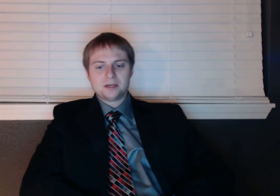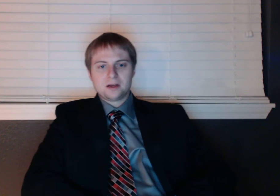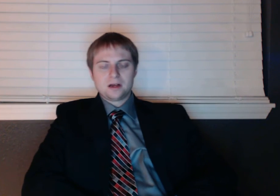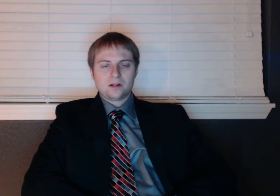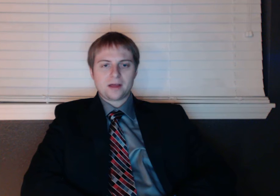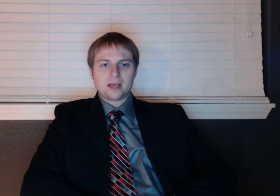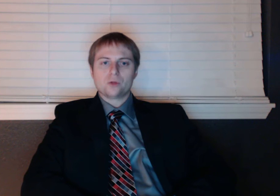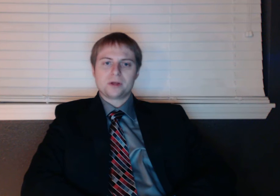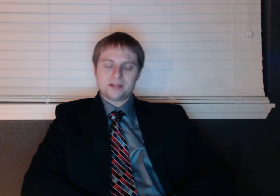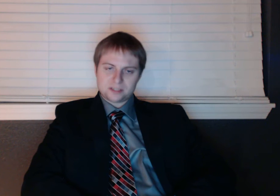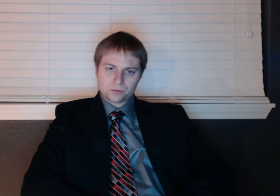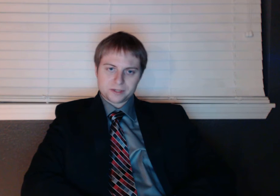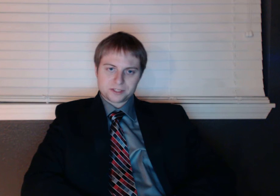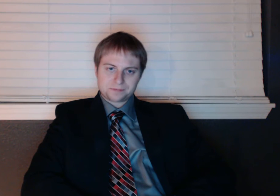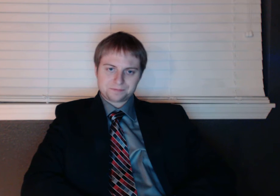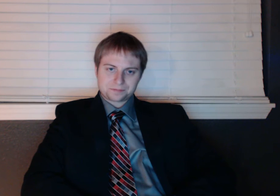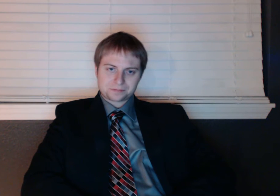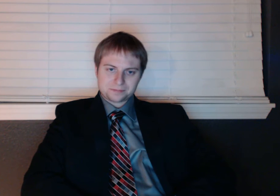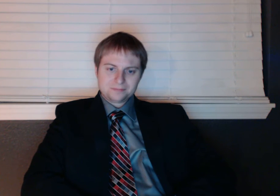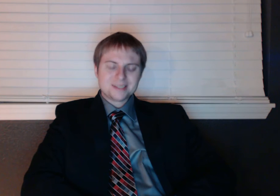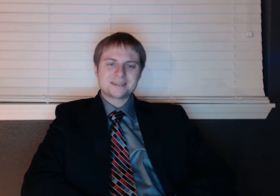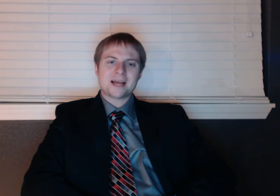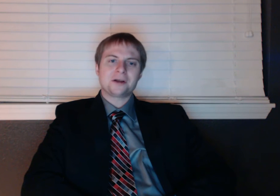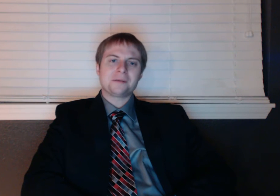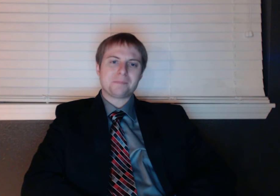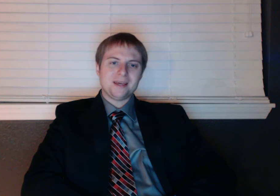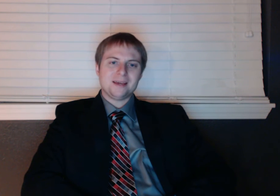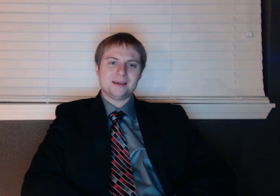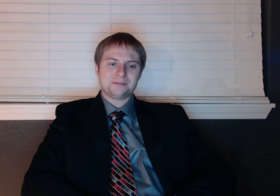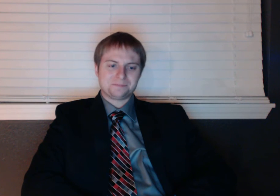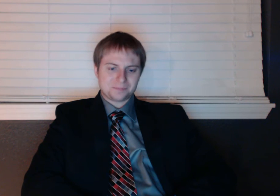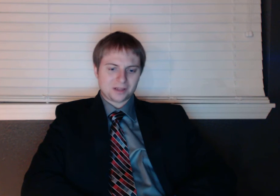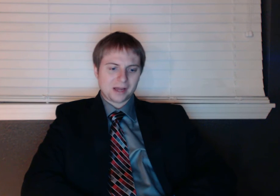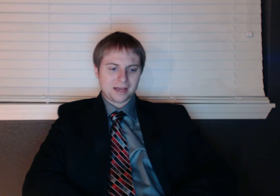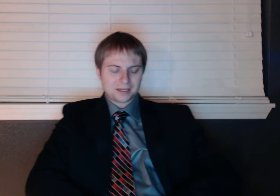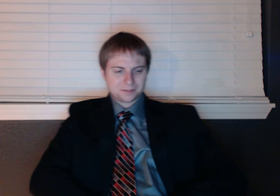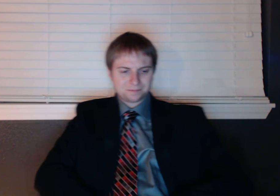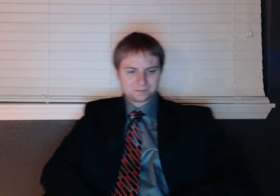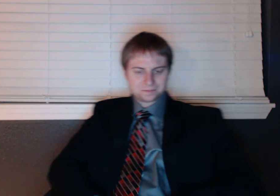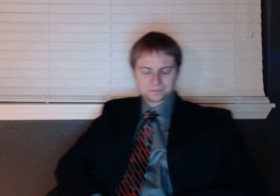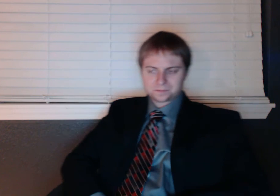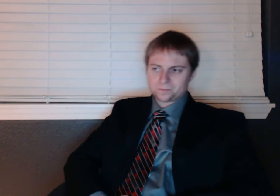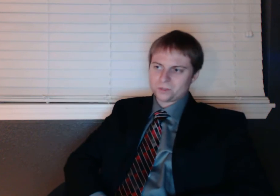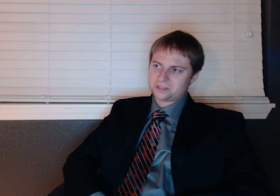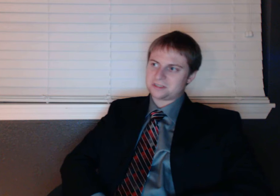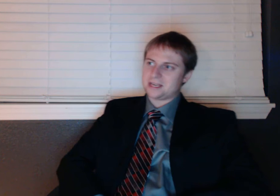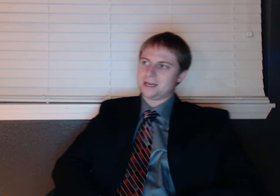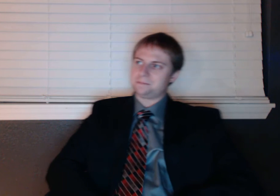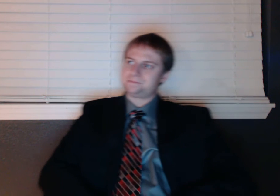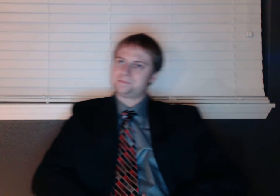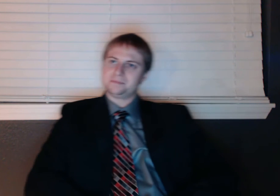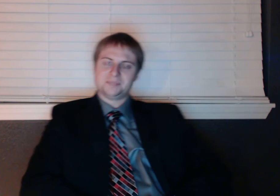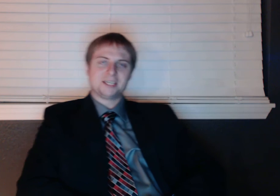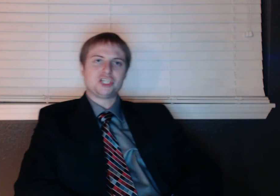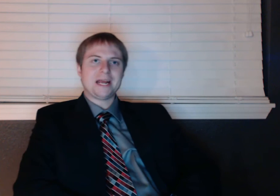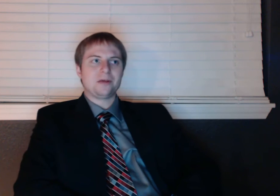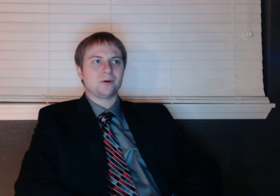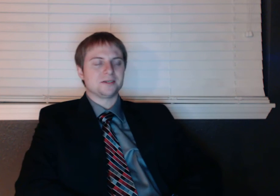like Hillary Clinton was. it's not going to be like, what's his name? Dick Cheney